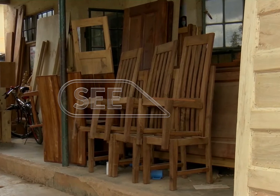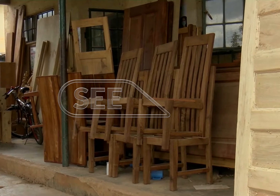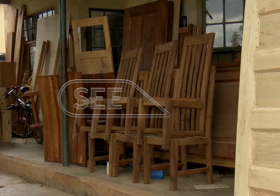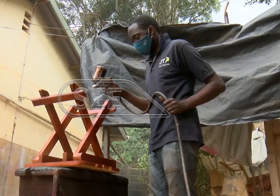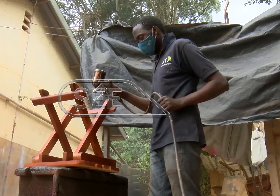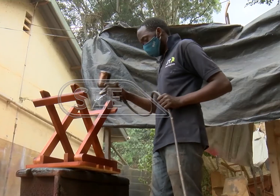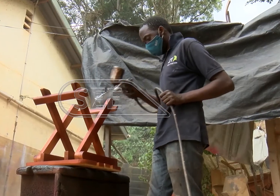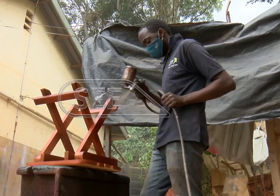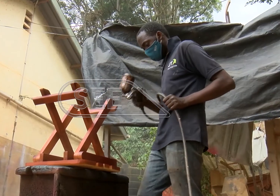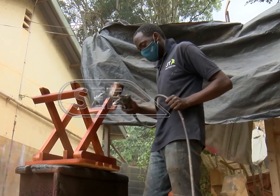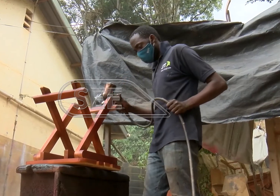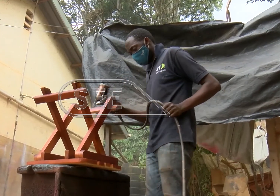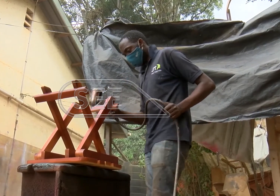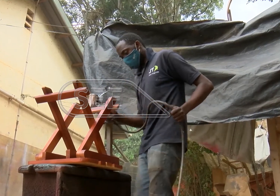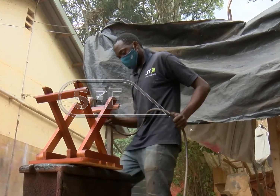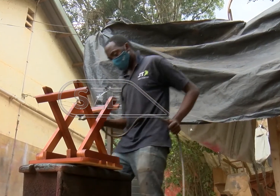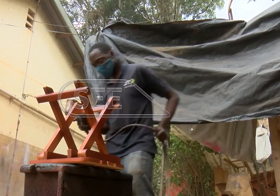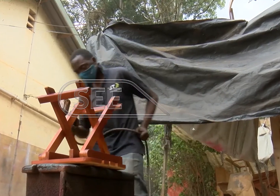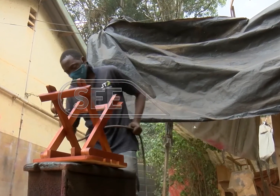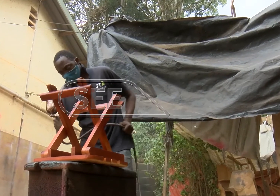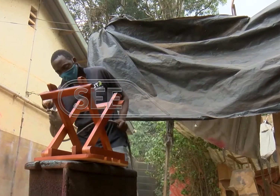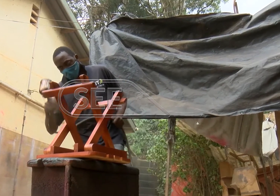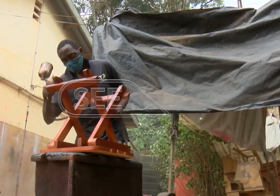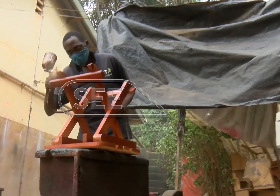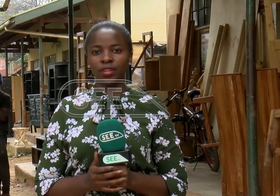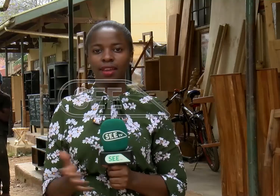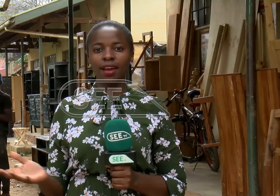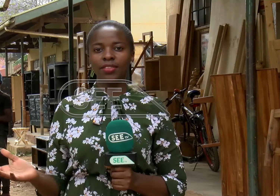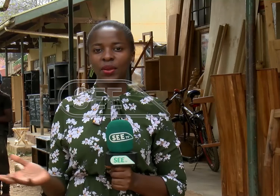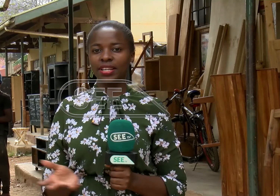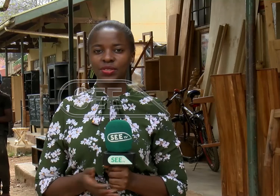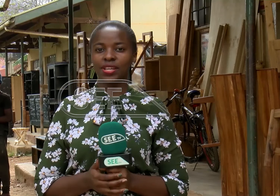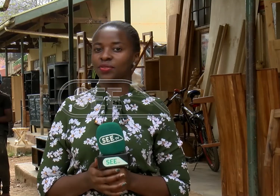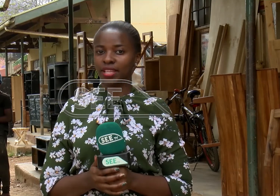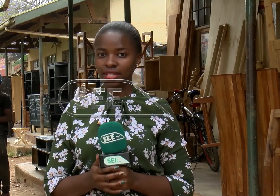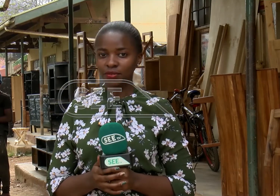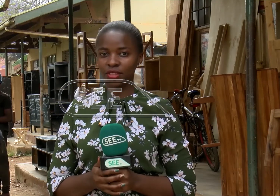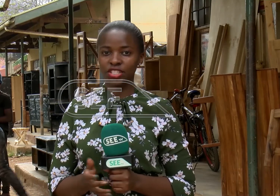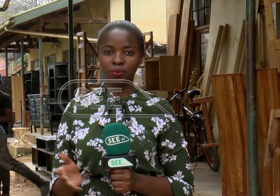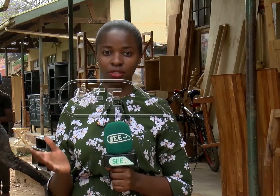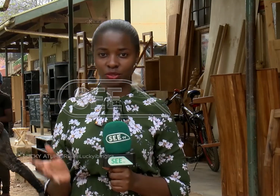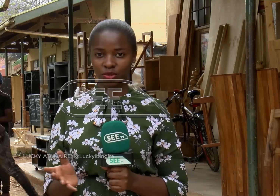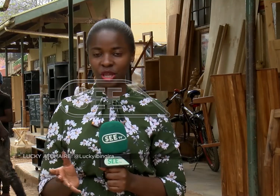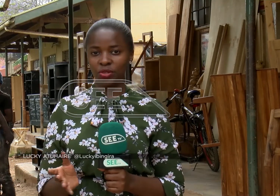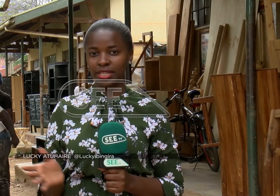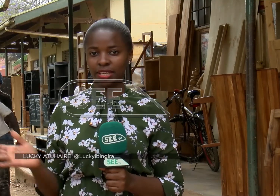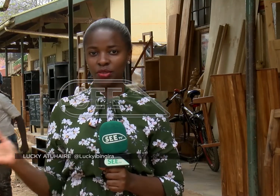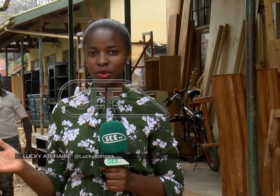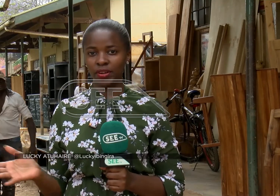Celebrating Thriving Deaf Communities with Sign for Human Rights. Here at the Uganda Society for the Deaf, the disabled children are able to attain theory